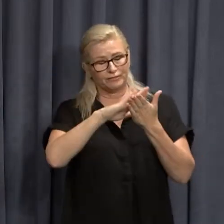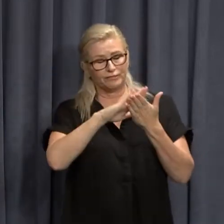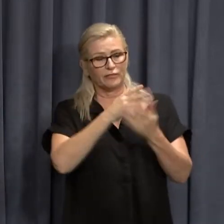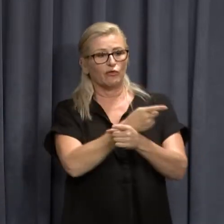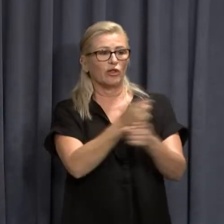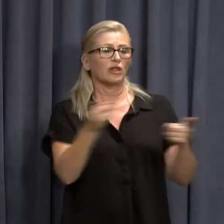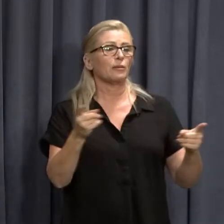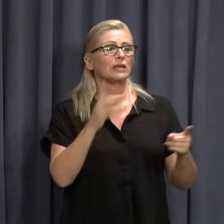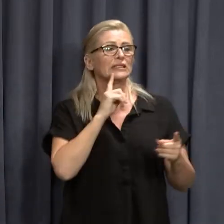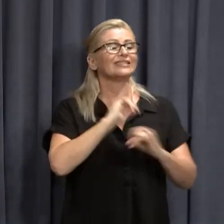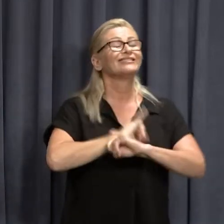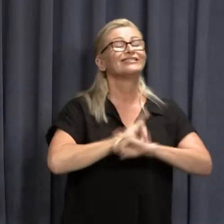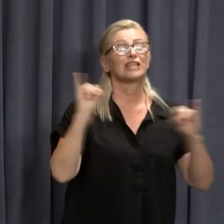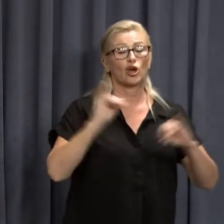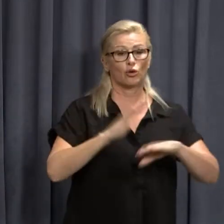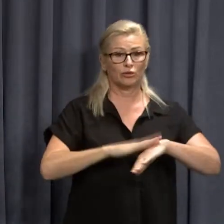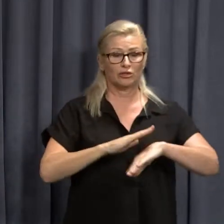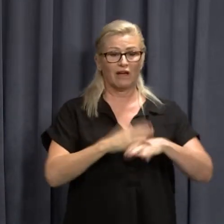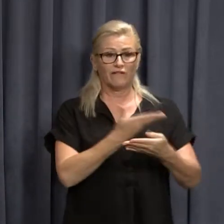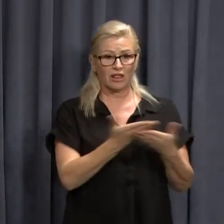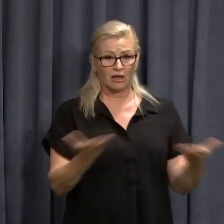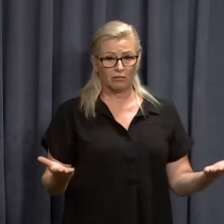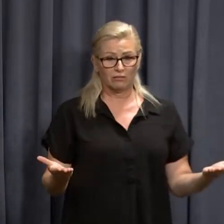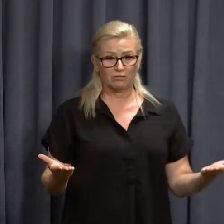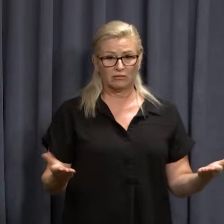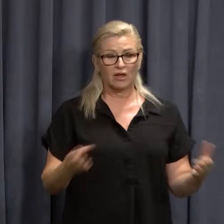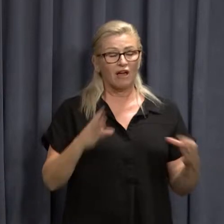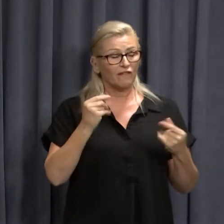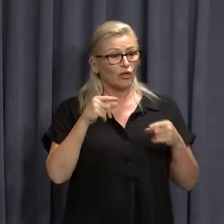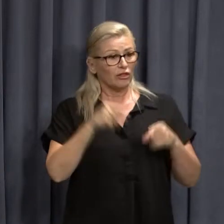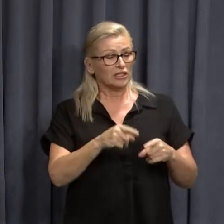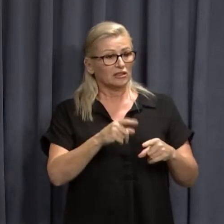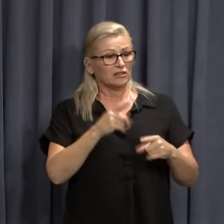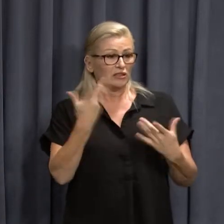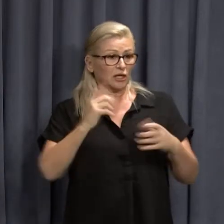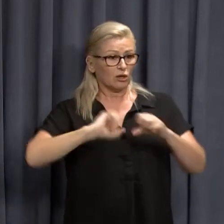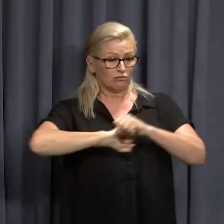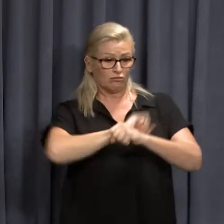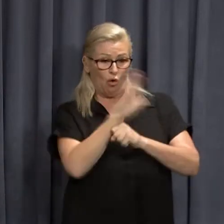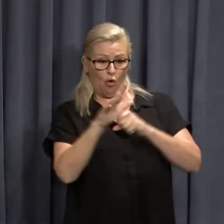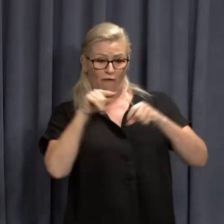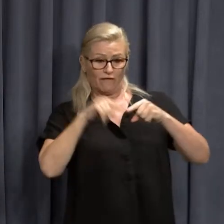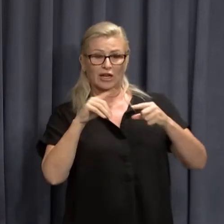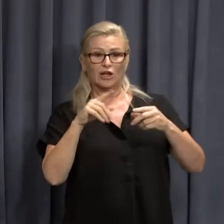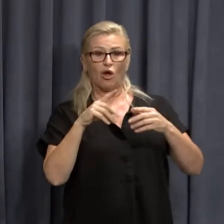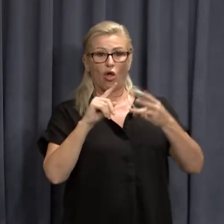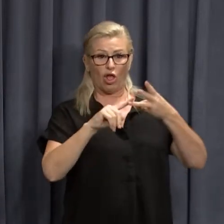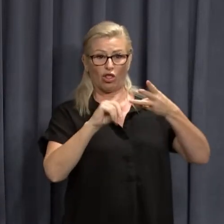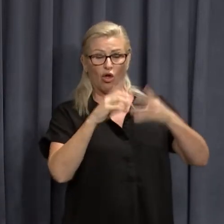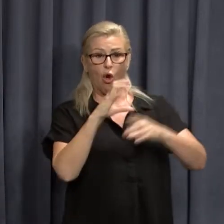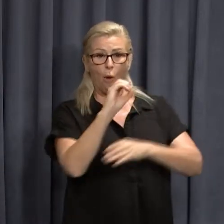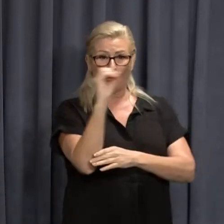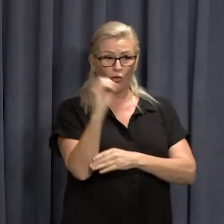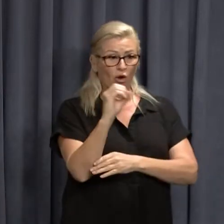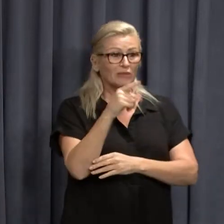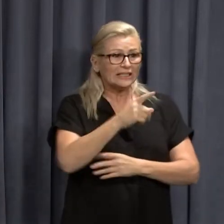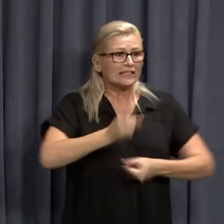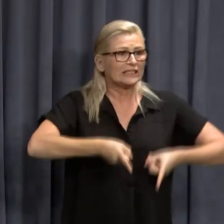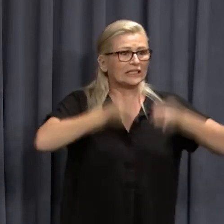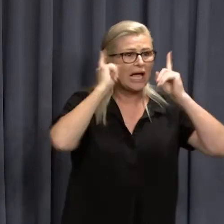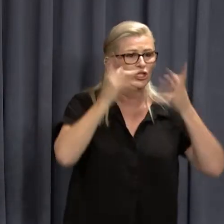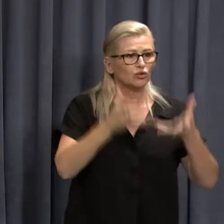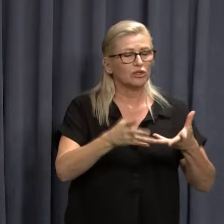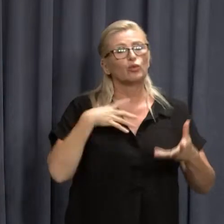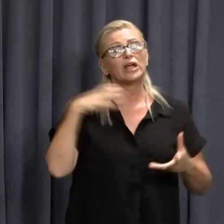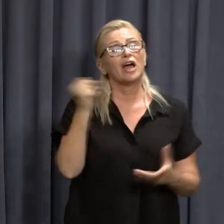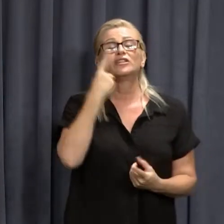heartbreaking time. For some perspective, Omicron is dangerous and it's serious. We need to take every precaution we can and